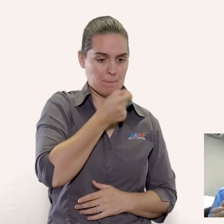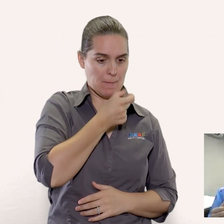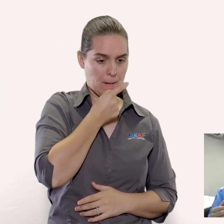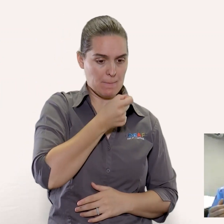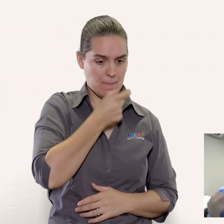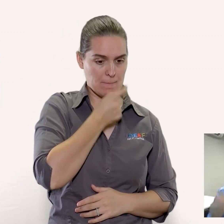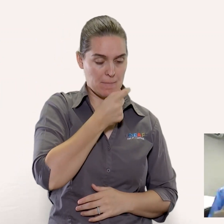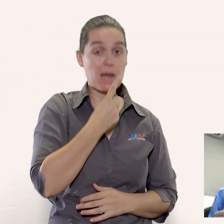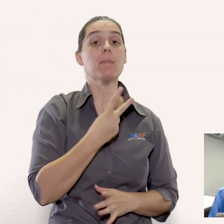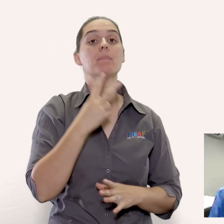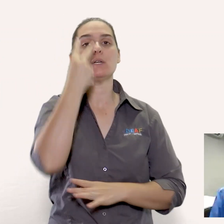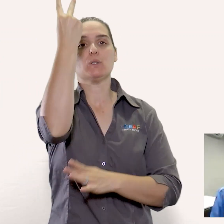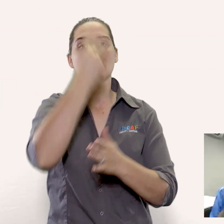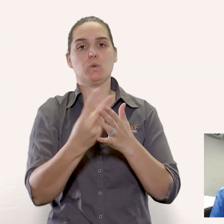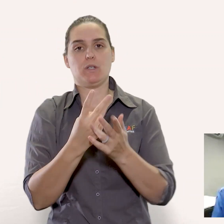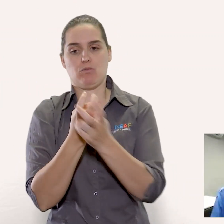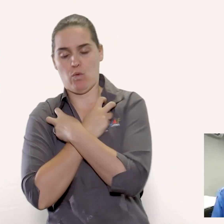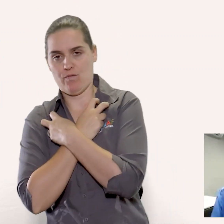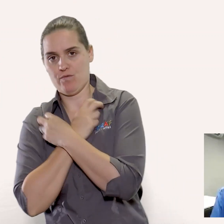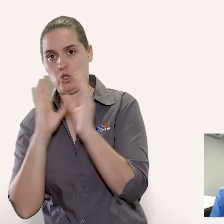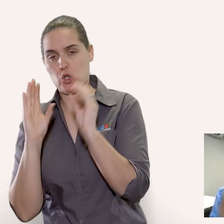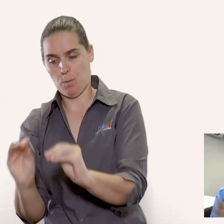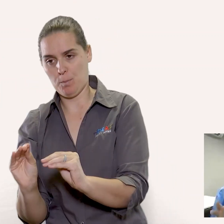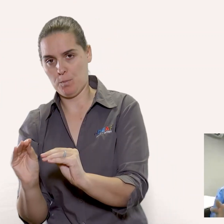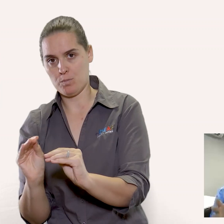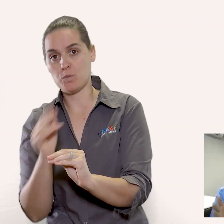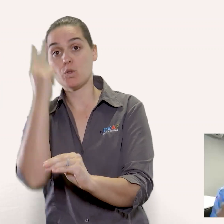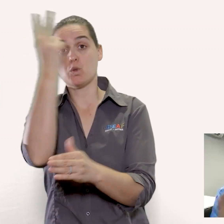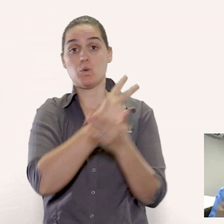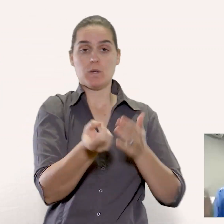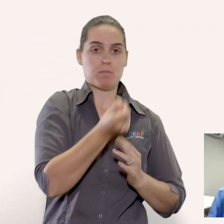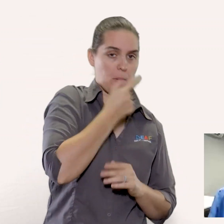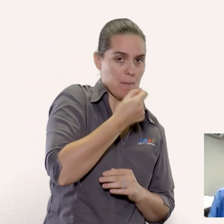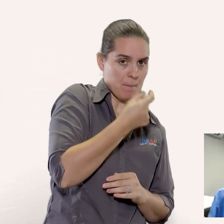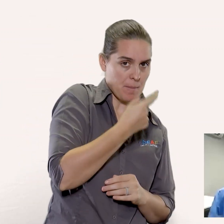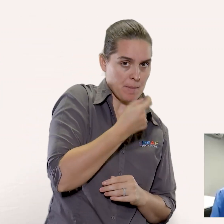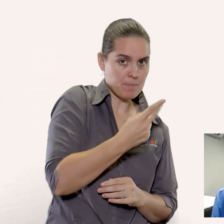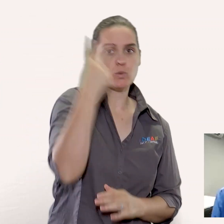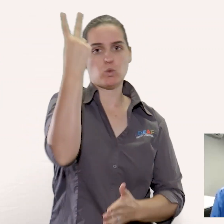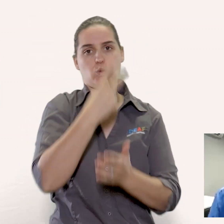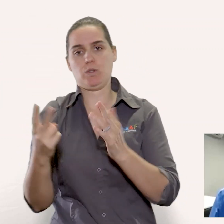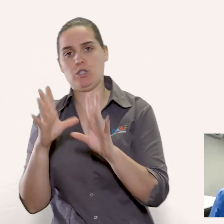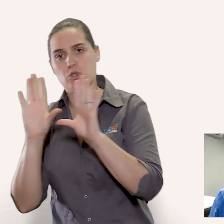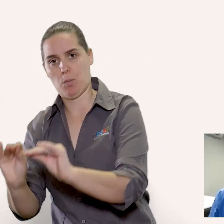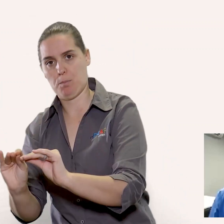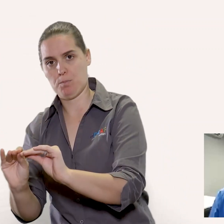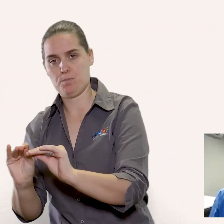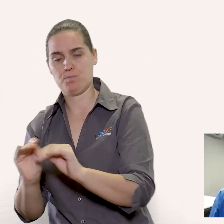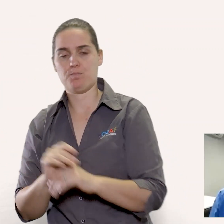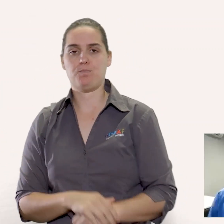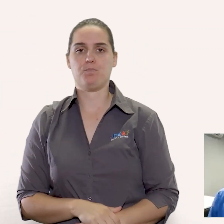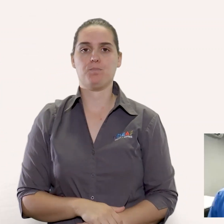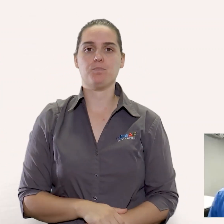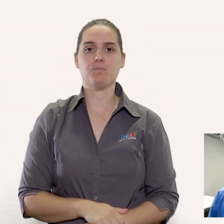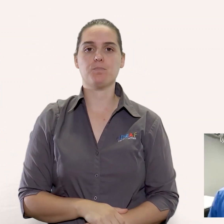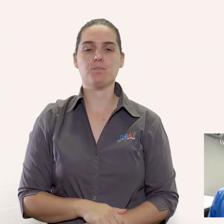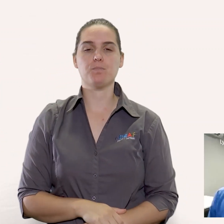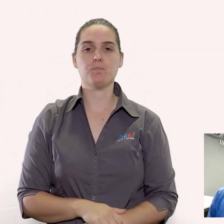along a viral infection then usually can actually use it for two weeks and then take a two week break before you use it again